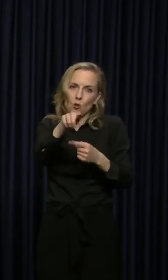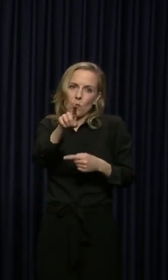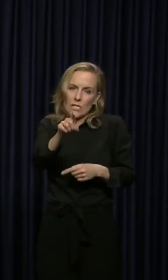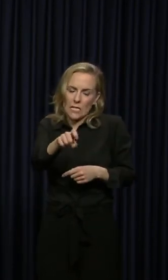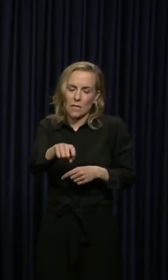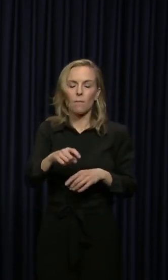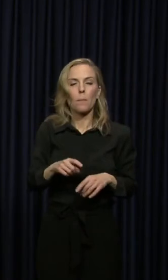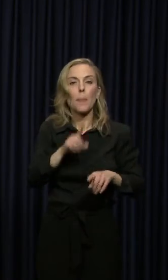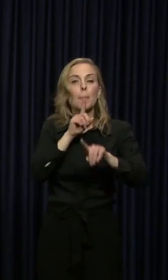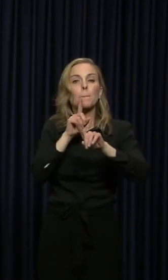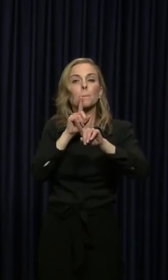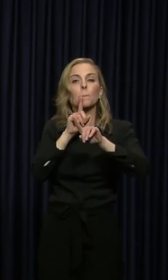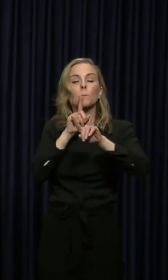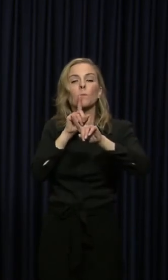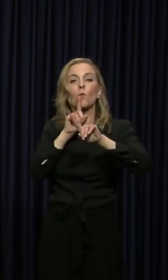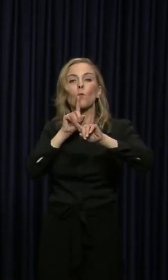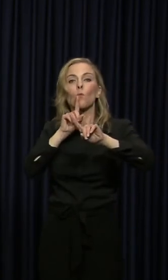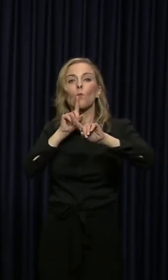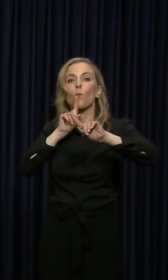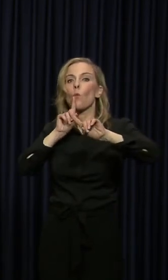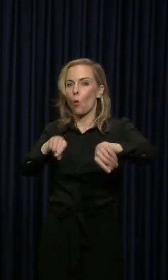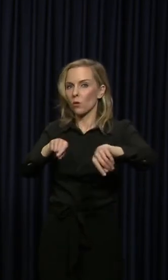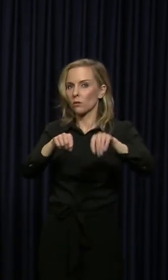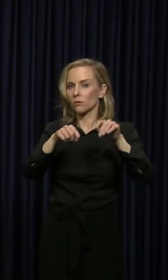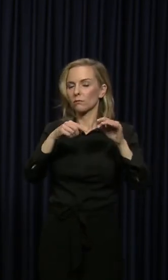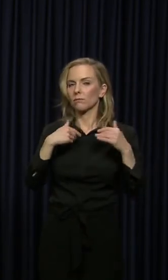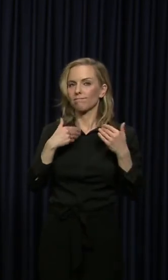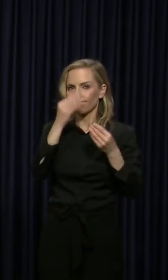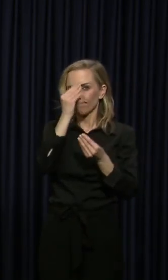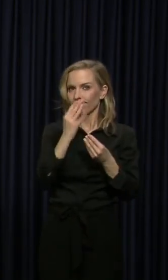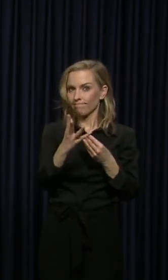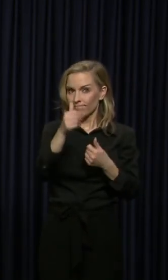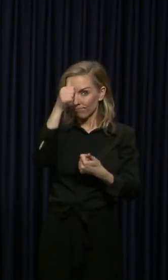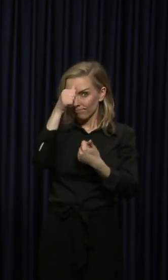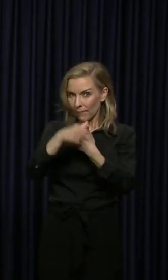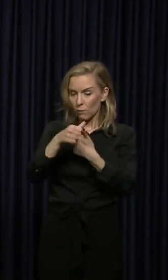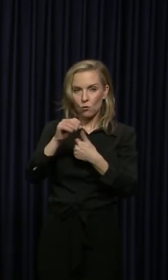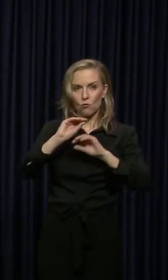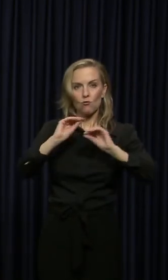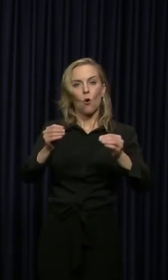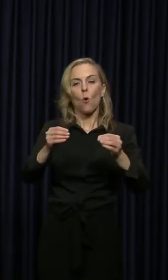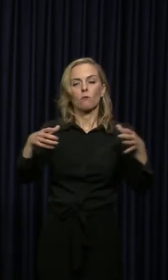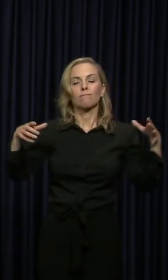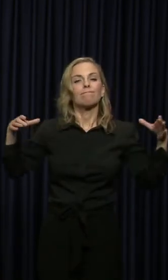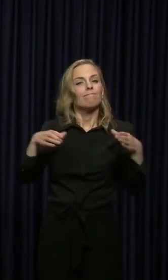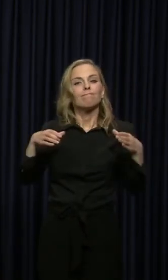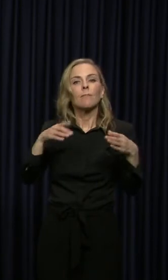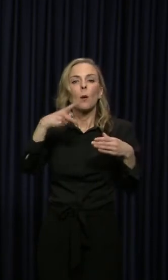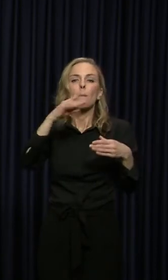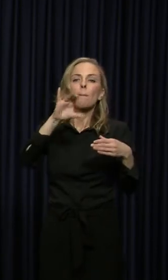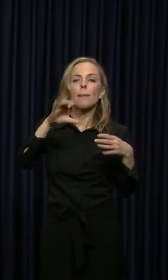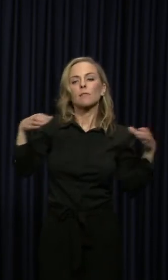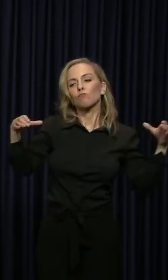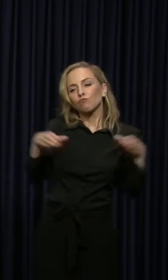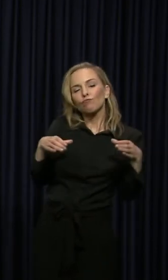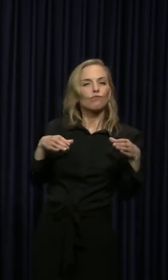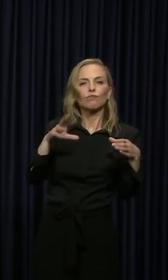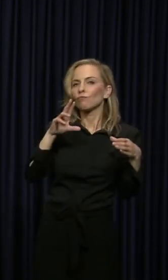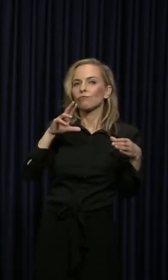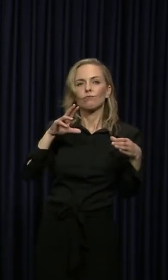orders that we put out just important ones, no public gatherings, none right now in Kentucky.